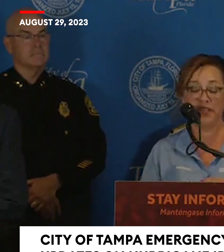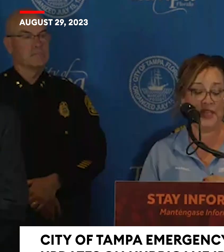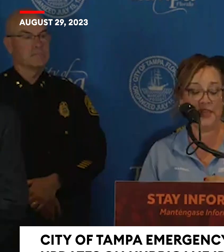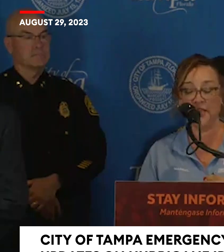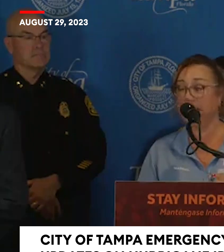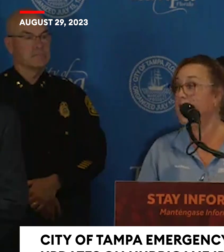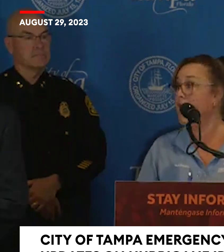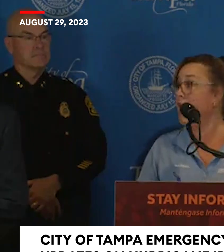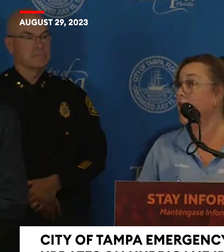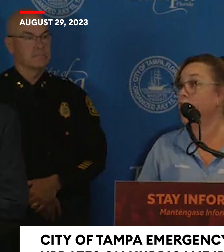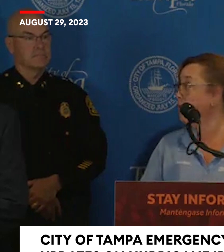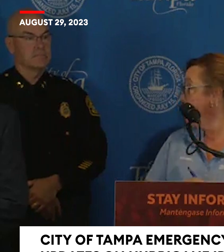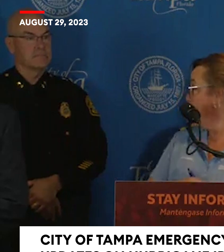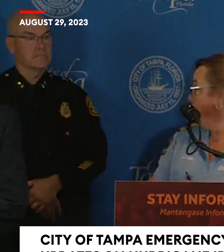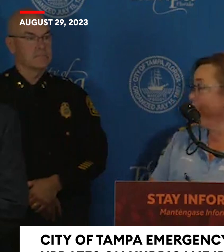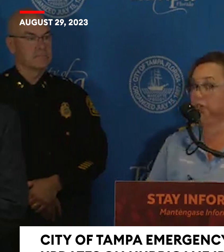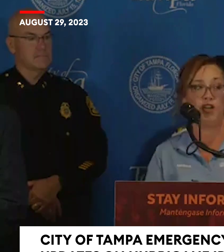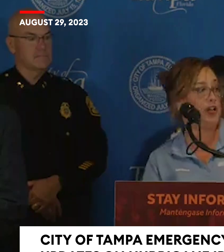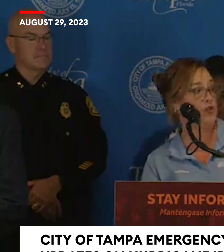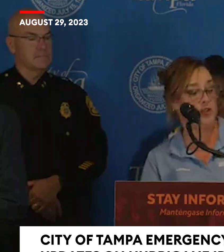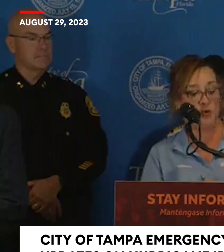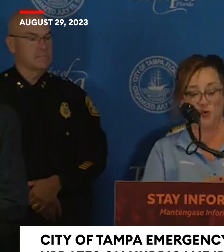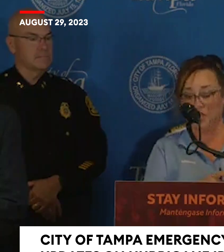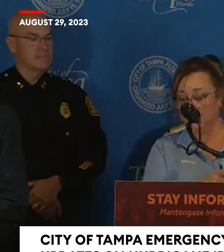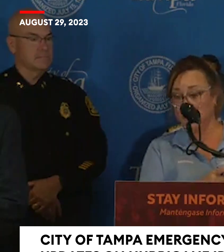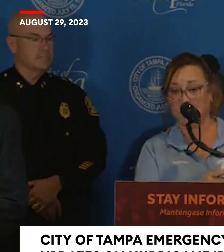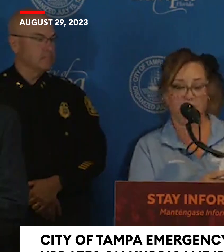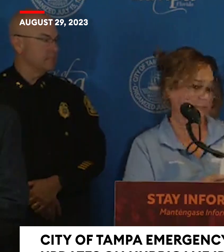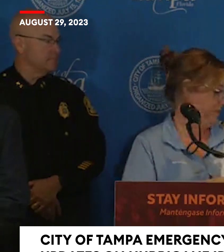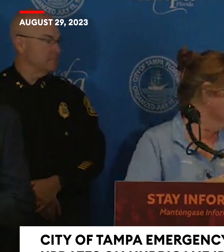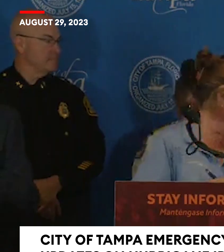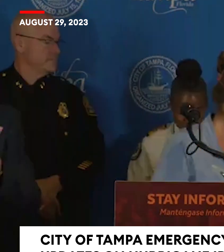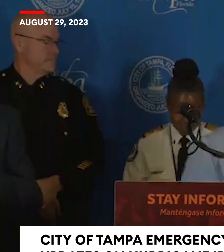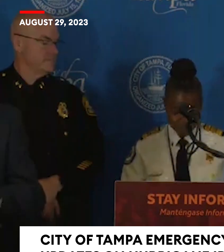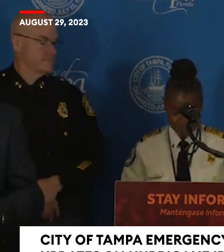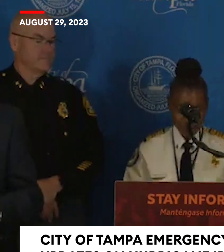ustedes como residentes. I would like to now turn it over to Chief Tripp.